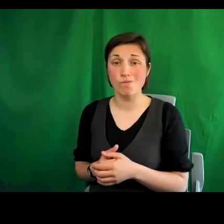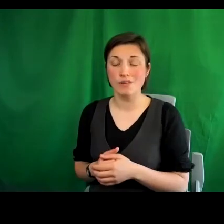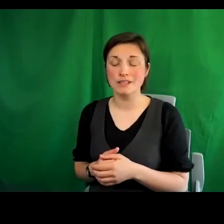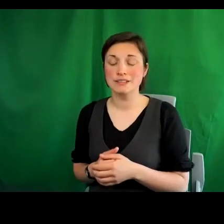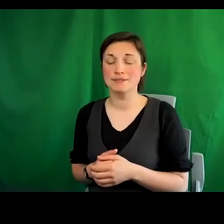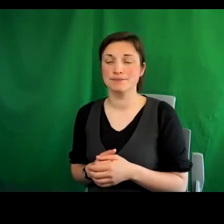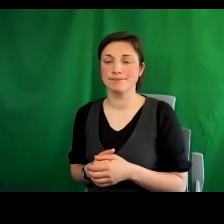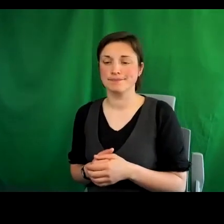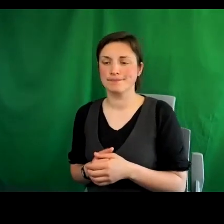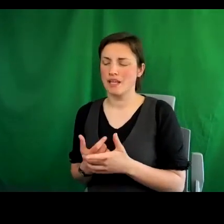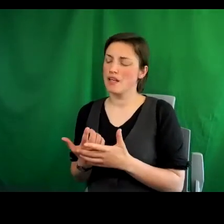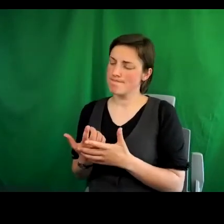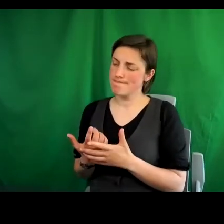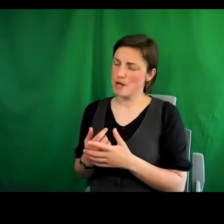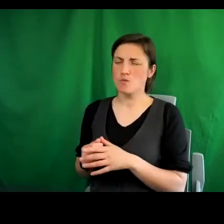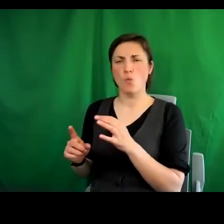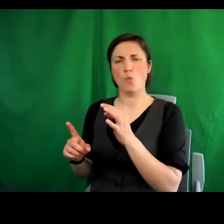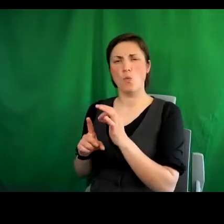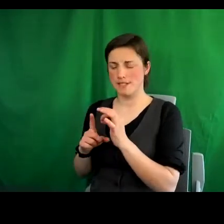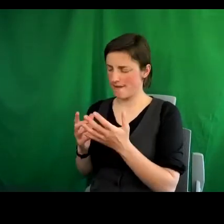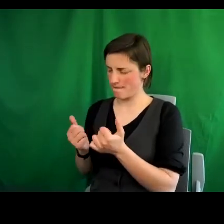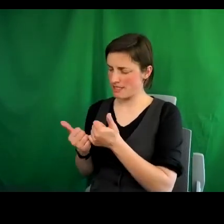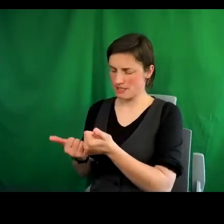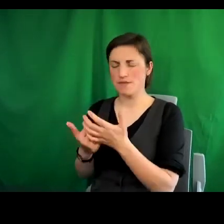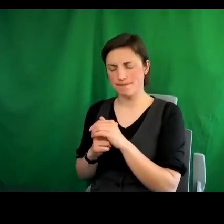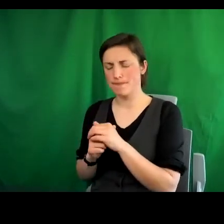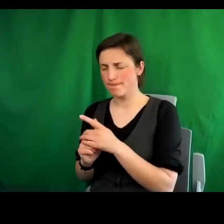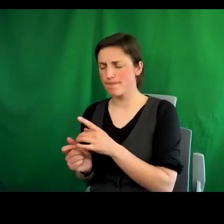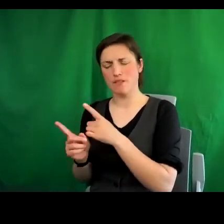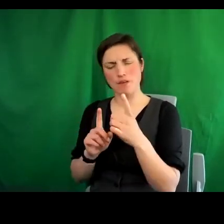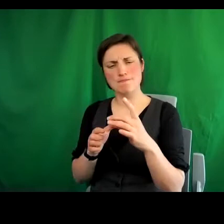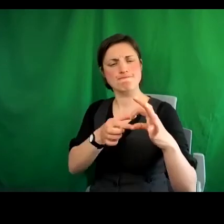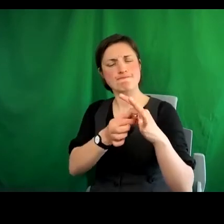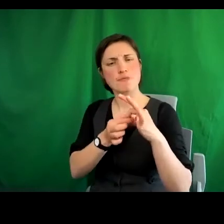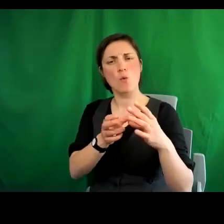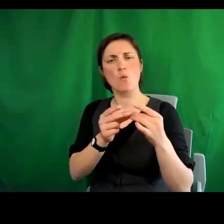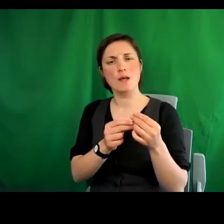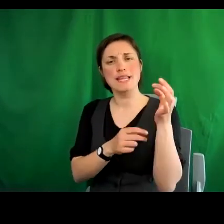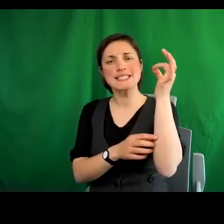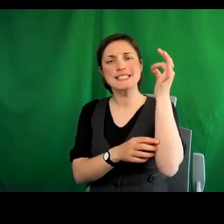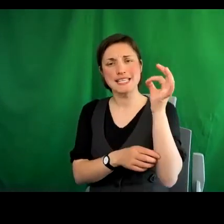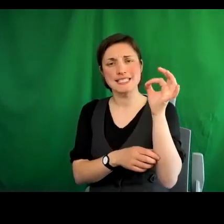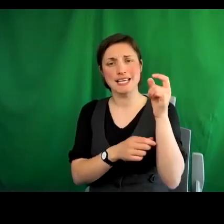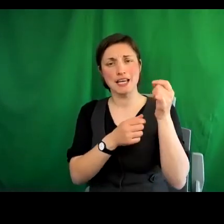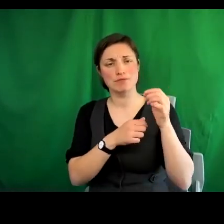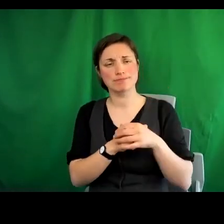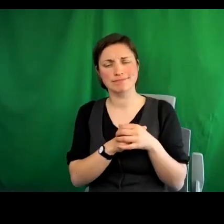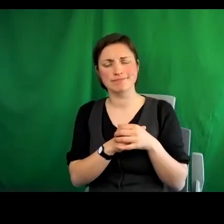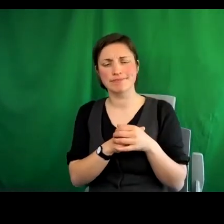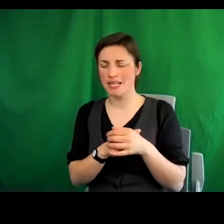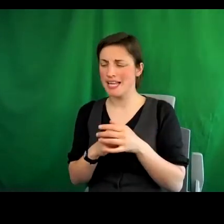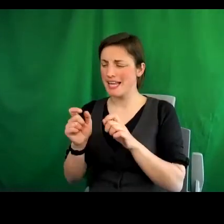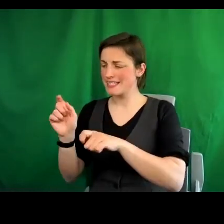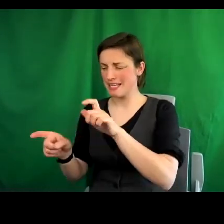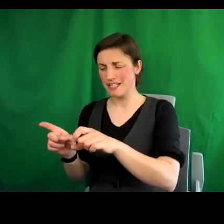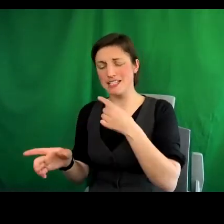process of engagement between the tenants and the city. But with a definite power shift in that the tenants were saying,